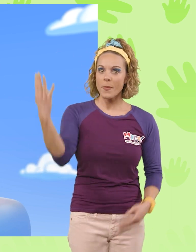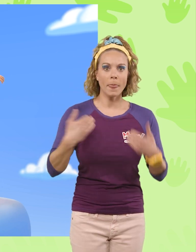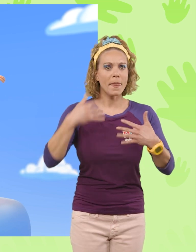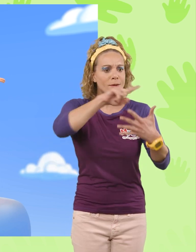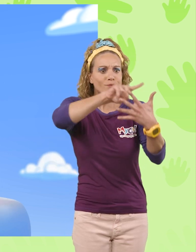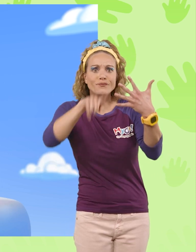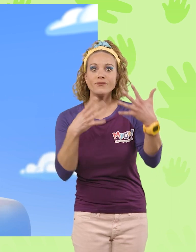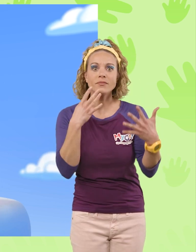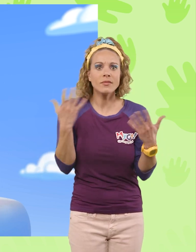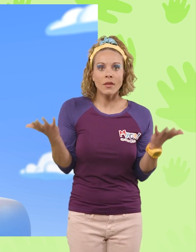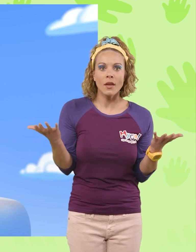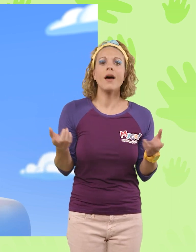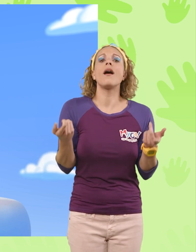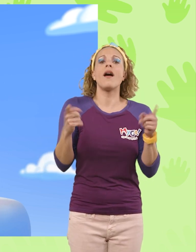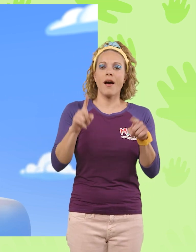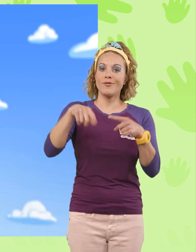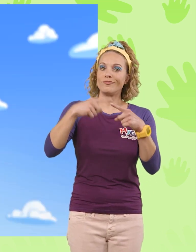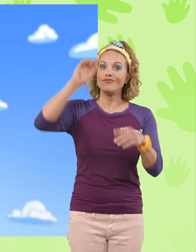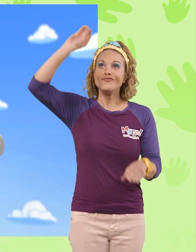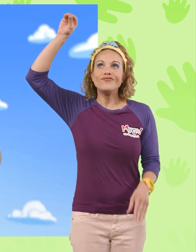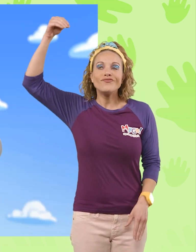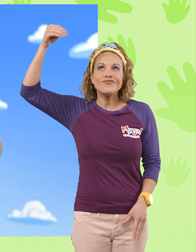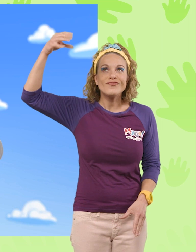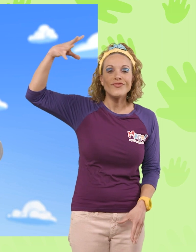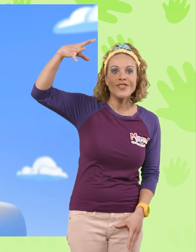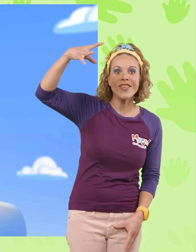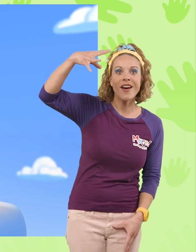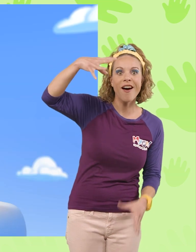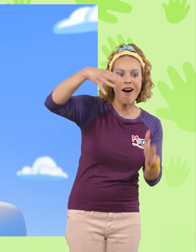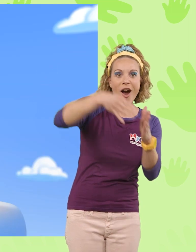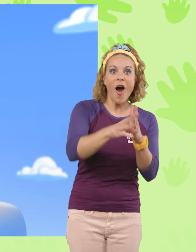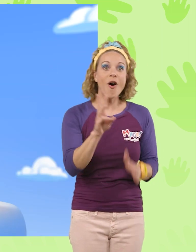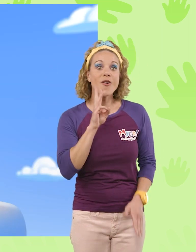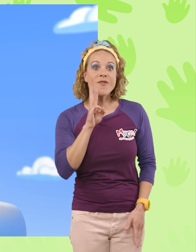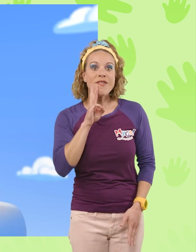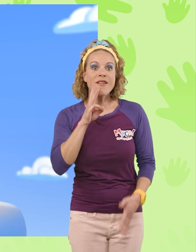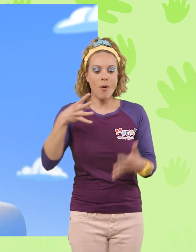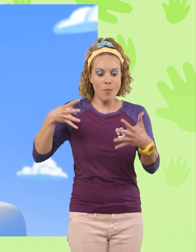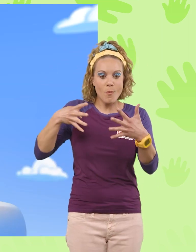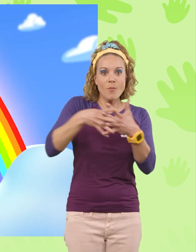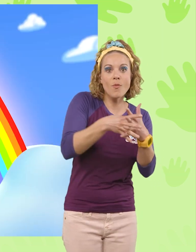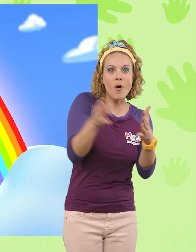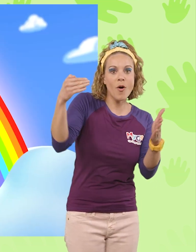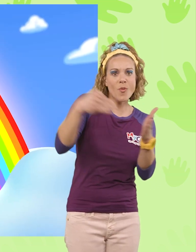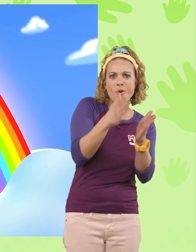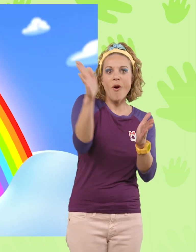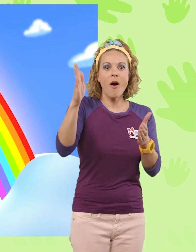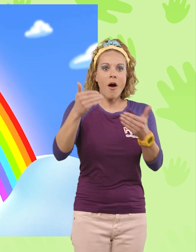its different colors? It's when the sunlight shines through water. It bends the light and separates